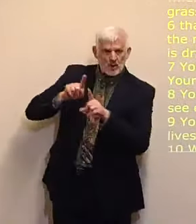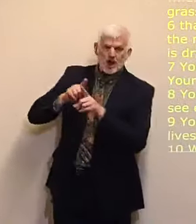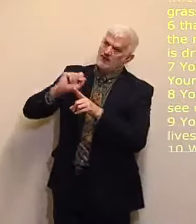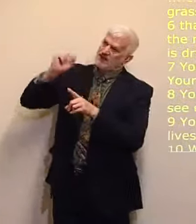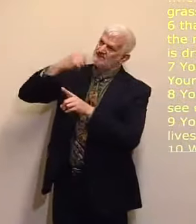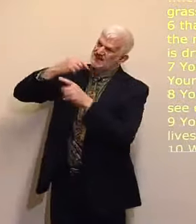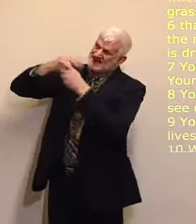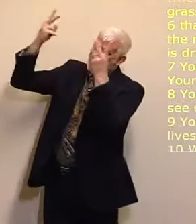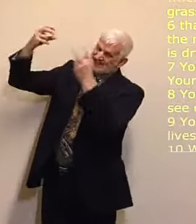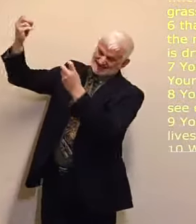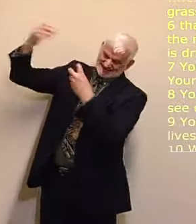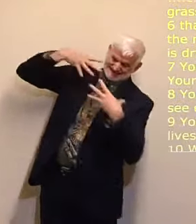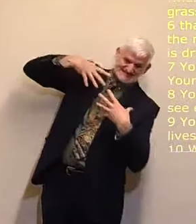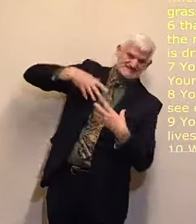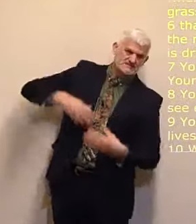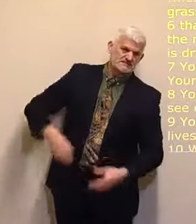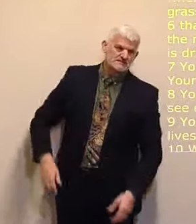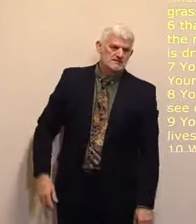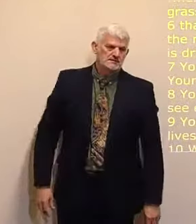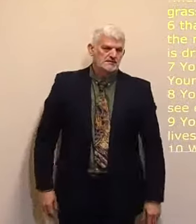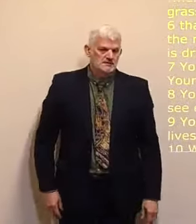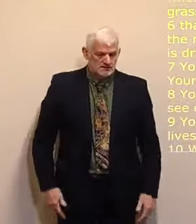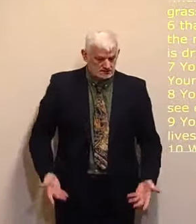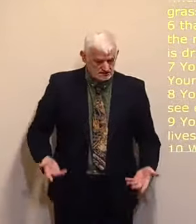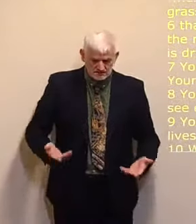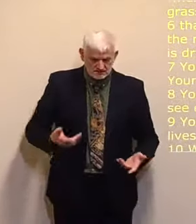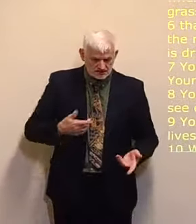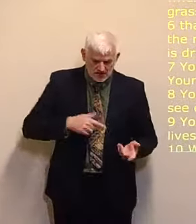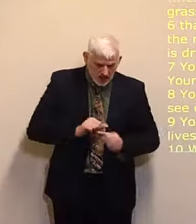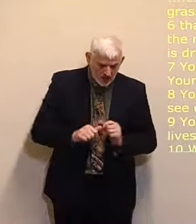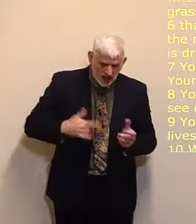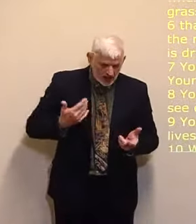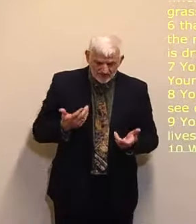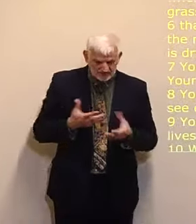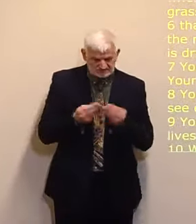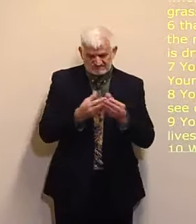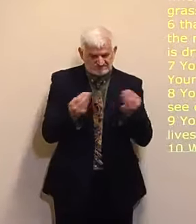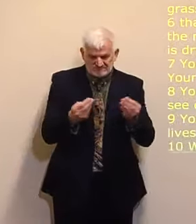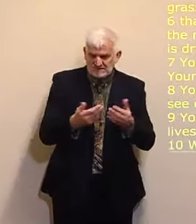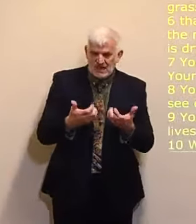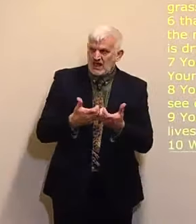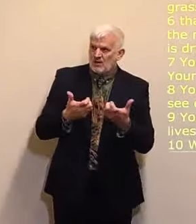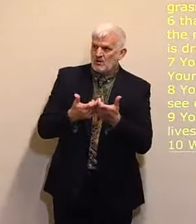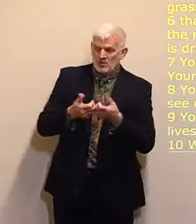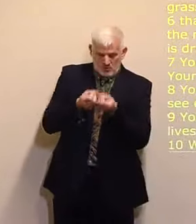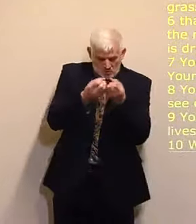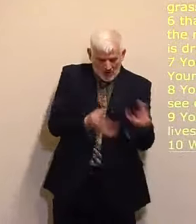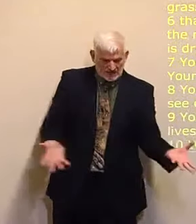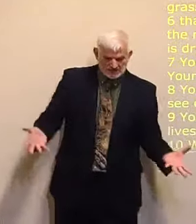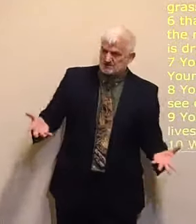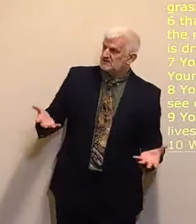our days have passed away in thy wrath We spend our years as a tale that is told